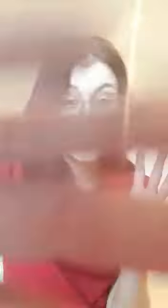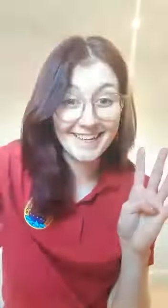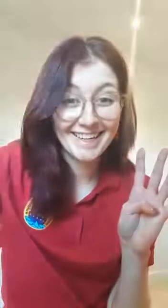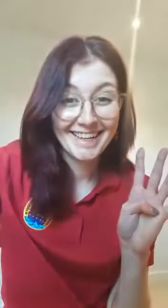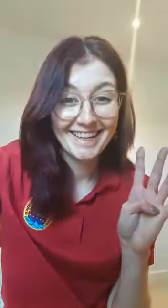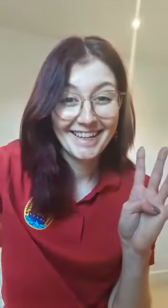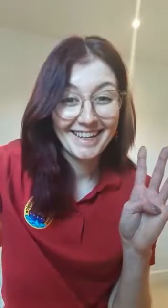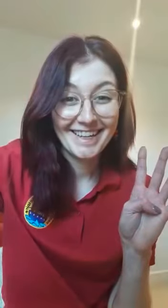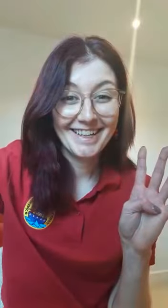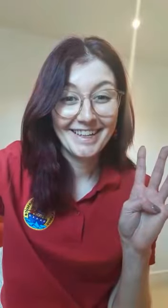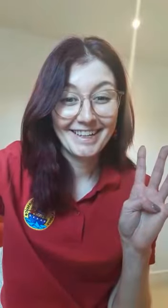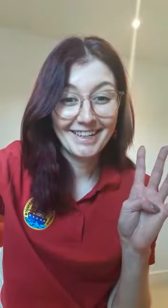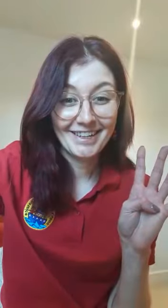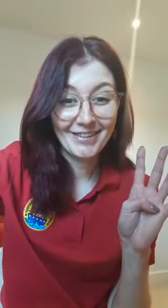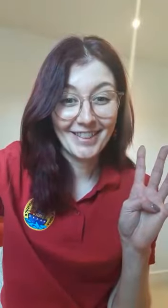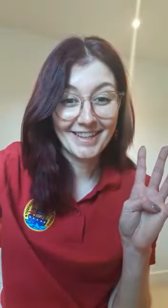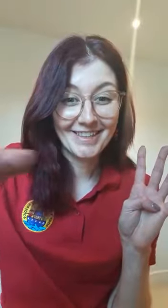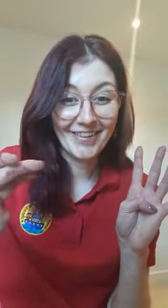doing this on.